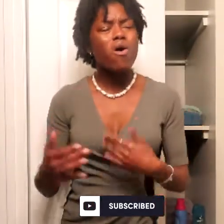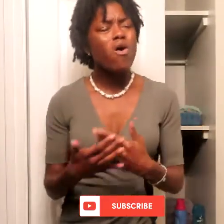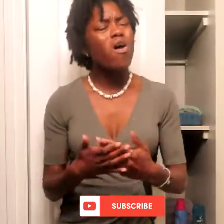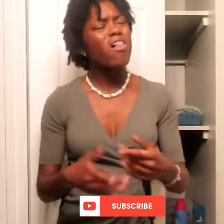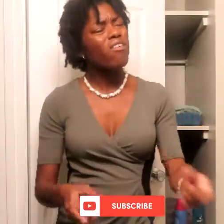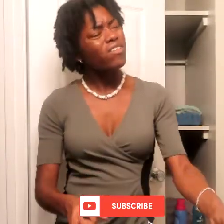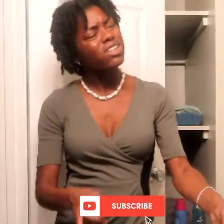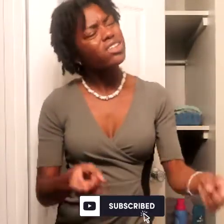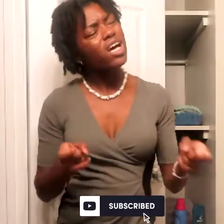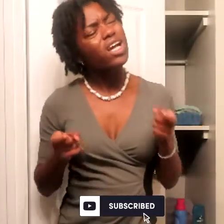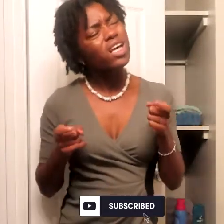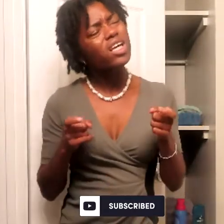all of a sudden